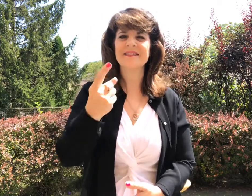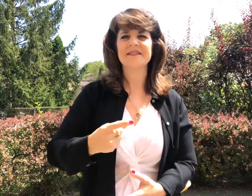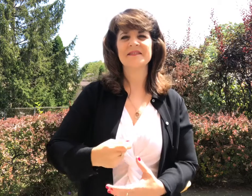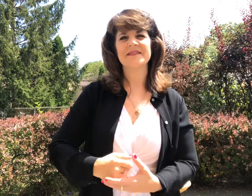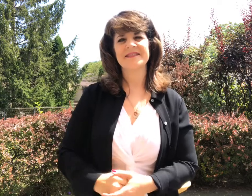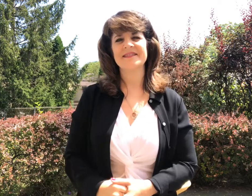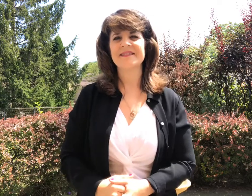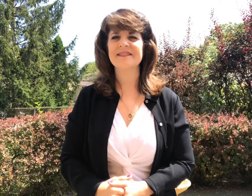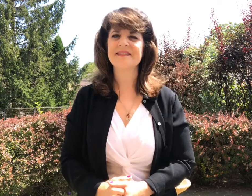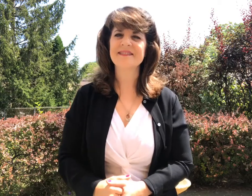old.